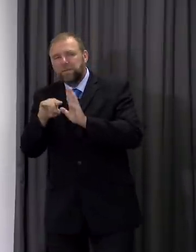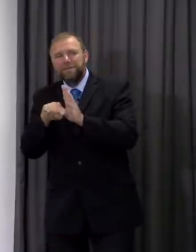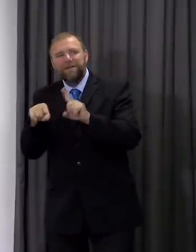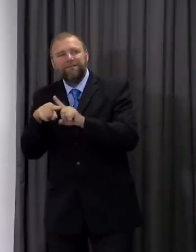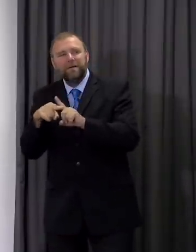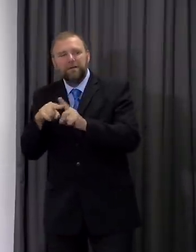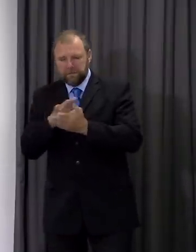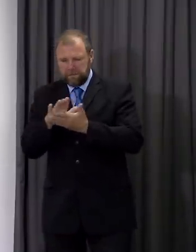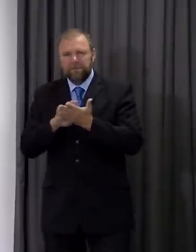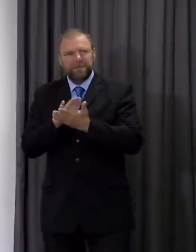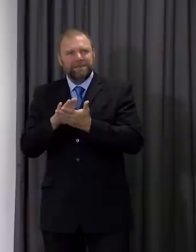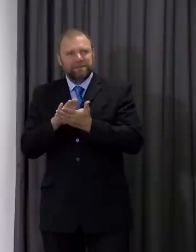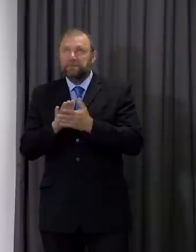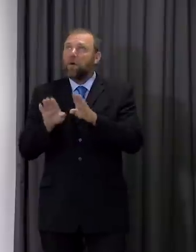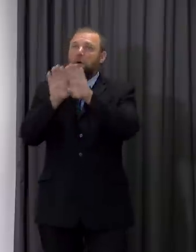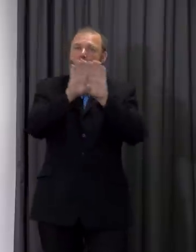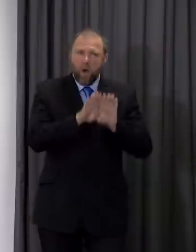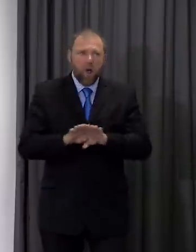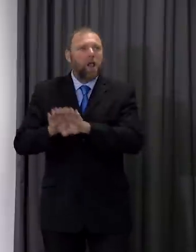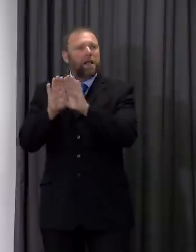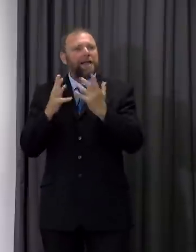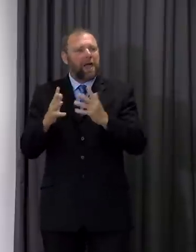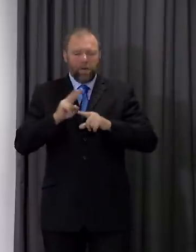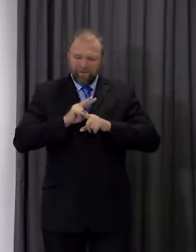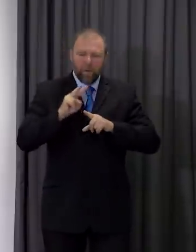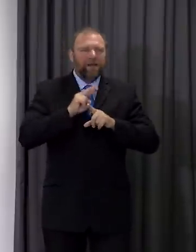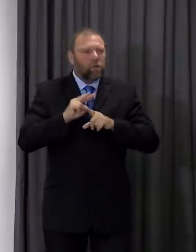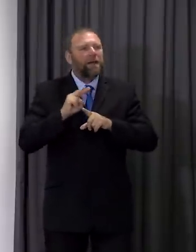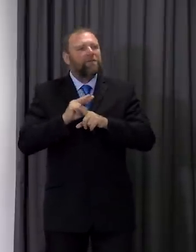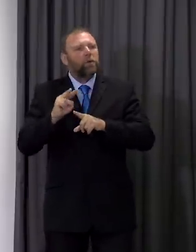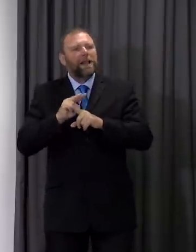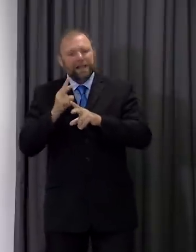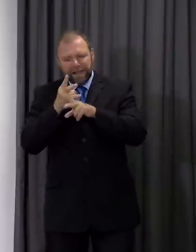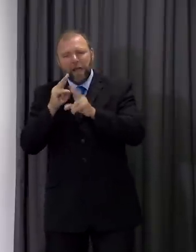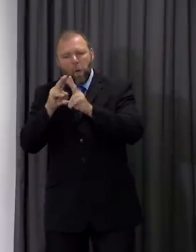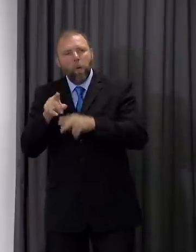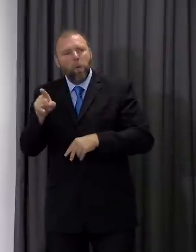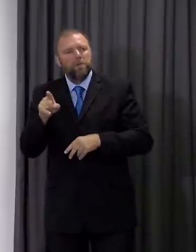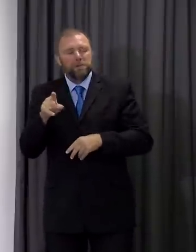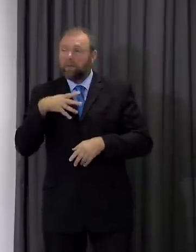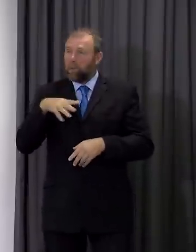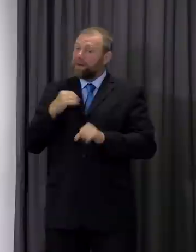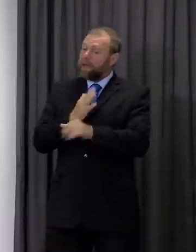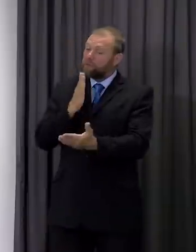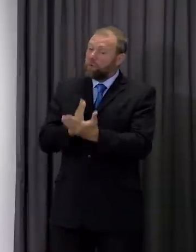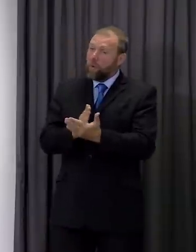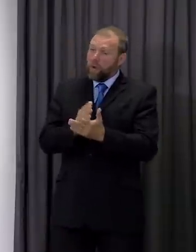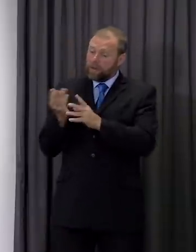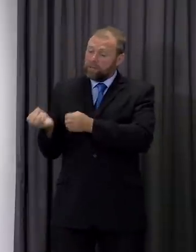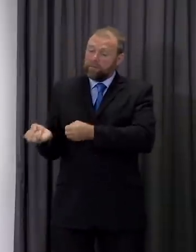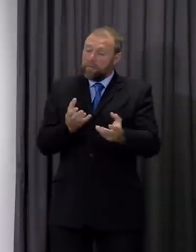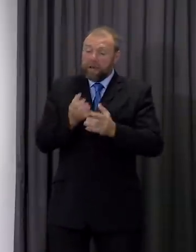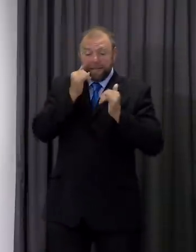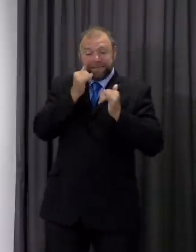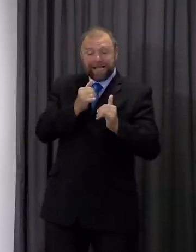programme. That's still a regular review of testing, and we need to make sure those results are coming back quickly enough to be of value. Where we're